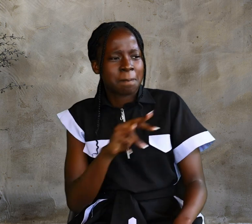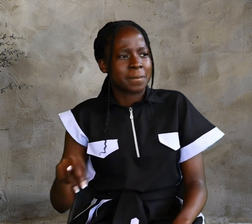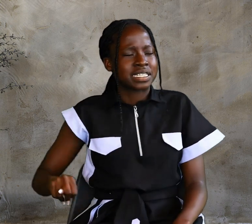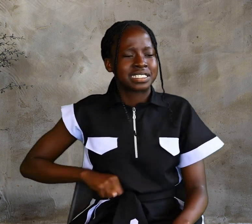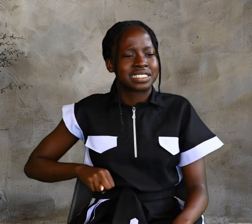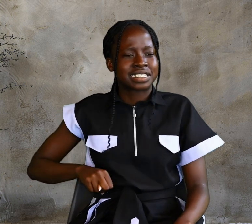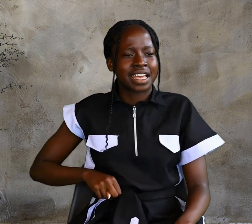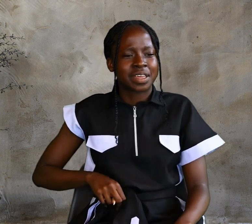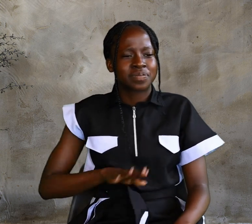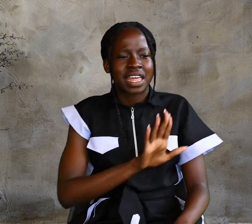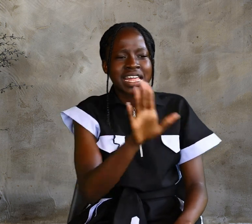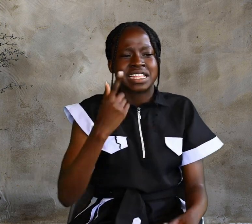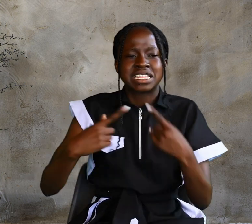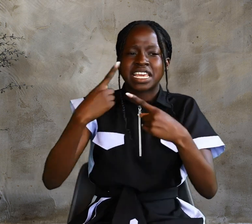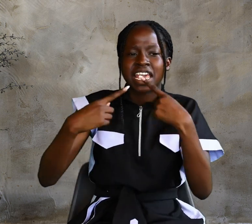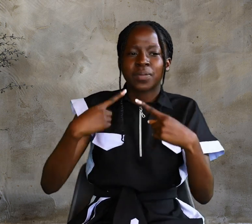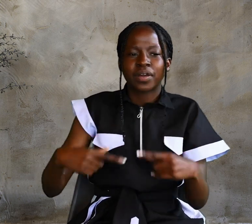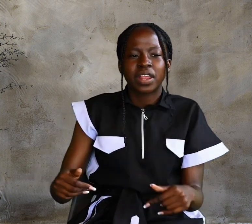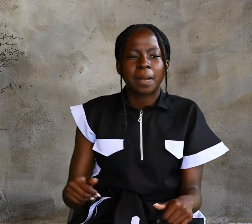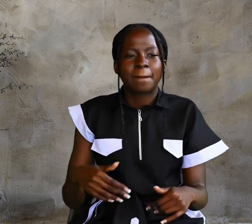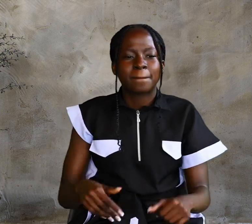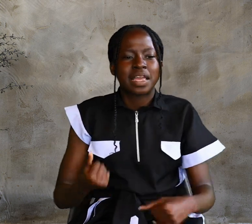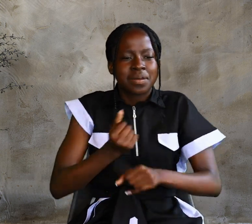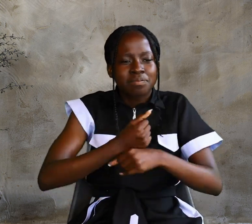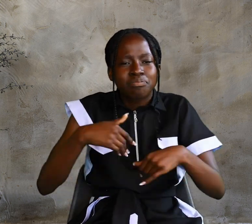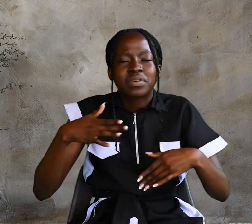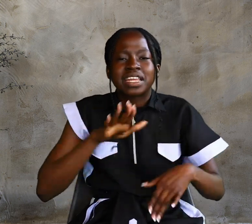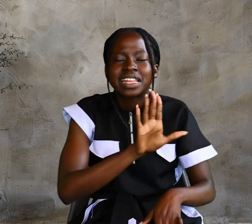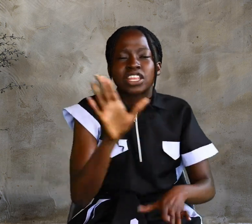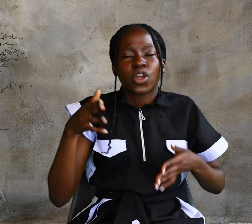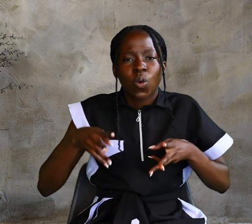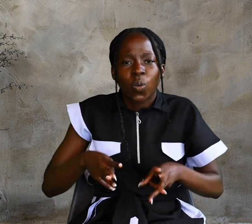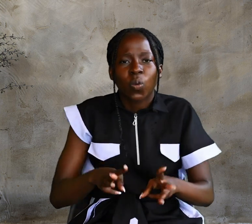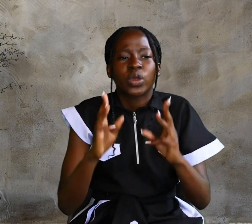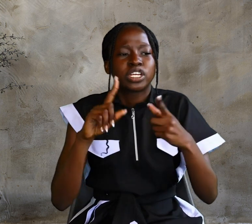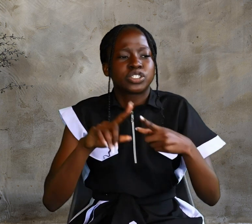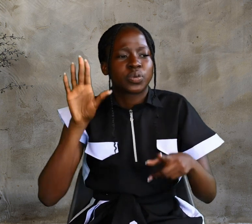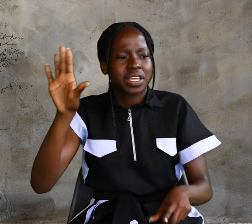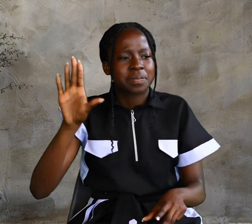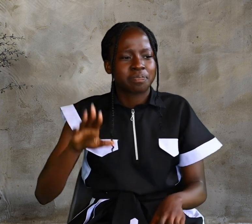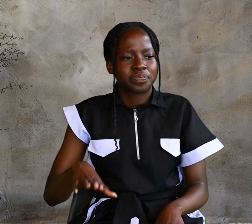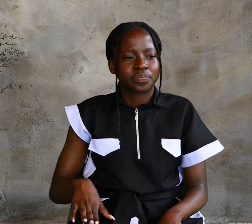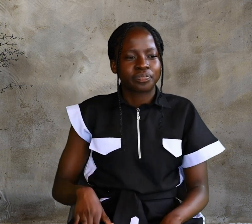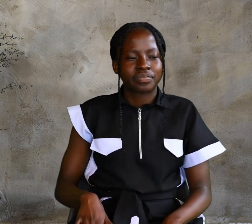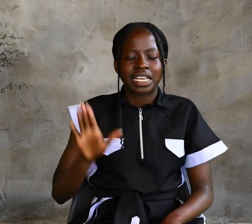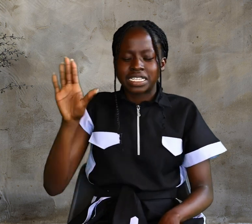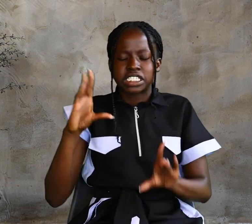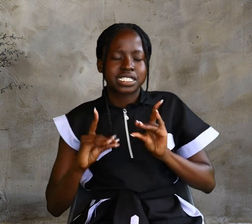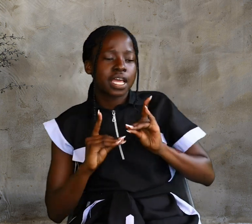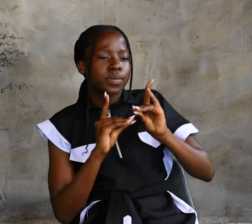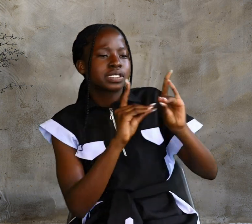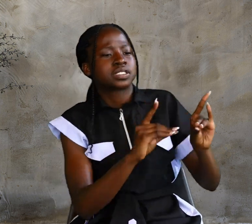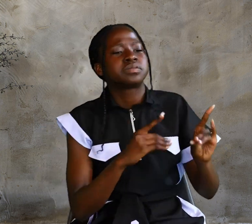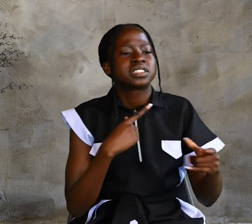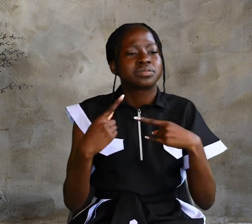came out of the town and made their way toward him. Meanwhile, his disciples urged him,